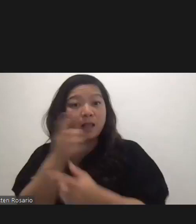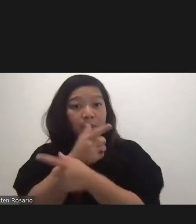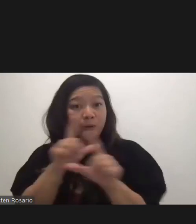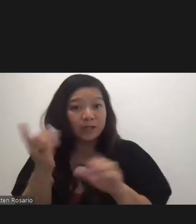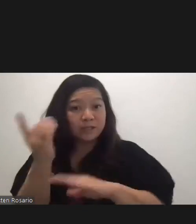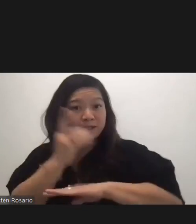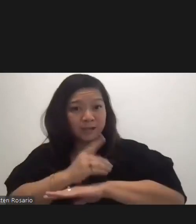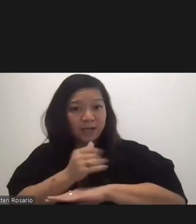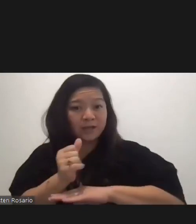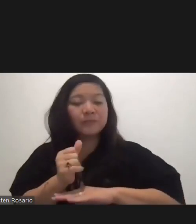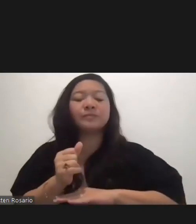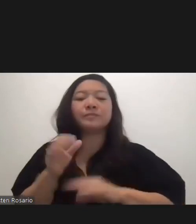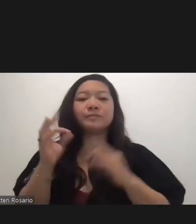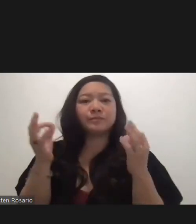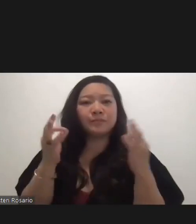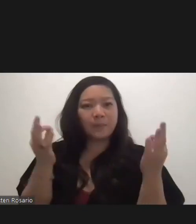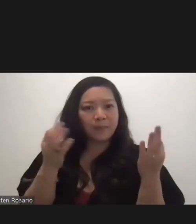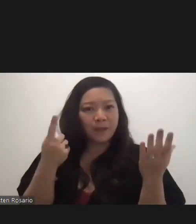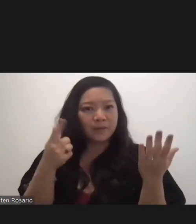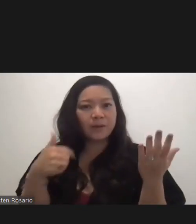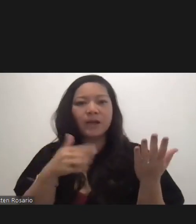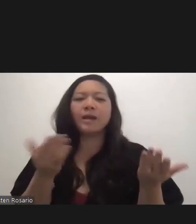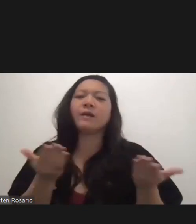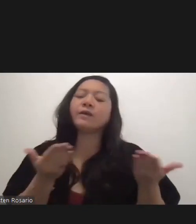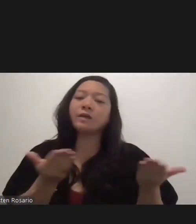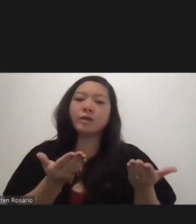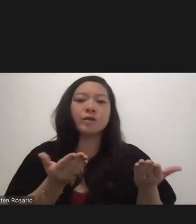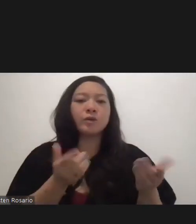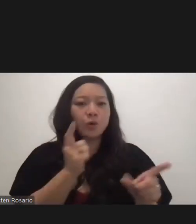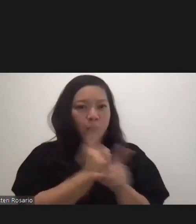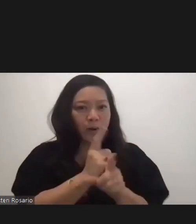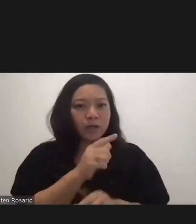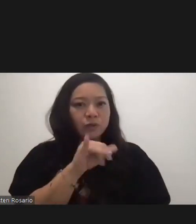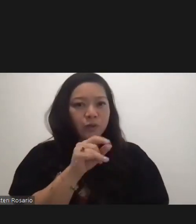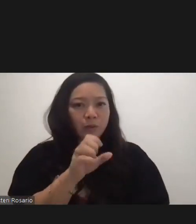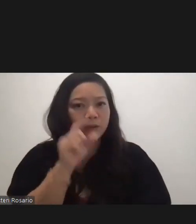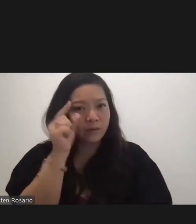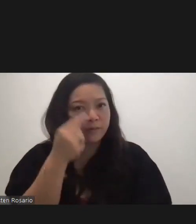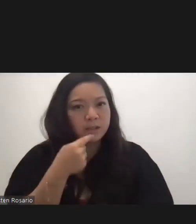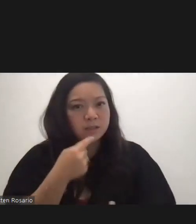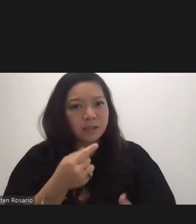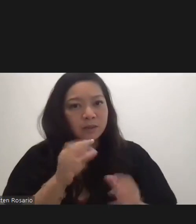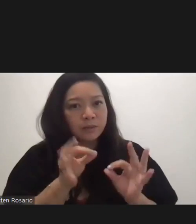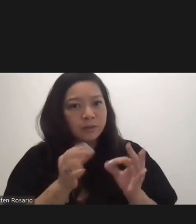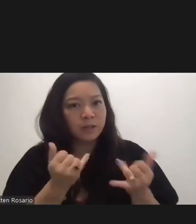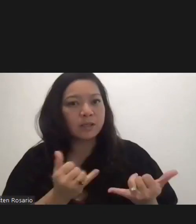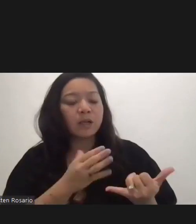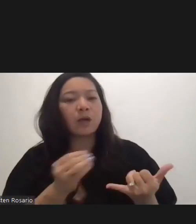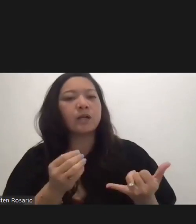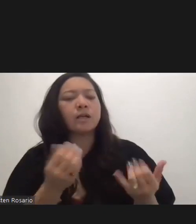Yeah. You know, everywhere, you're right, Joe. Even in here, we are seeing a plateau.